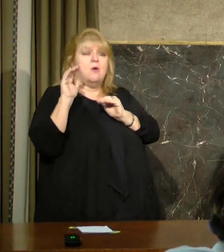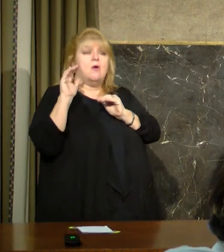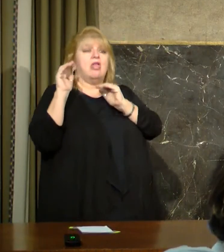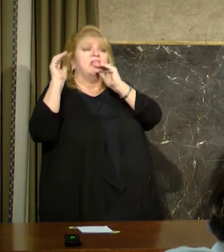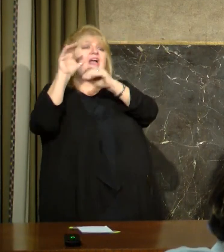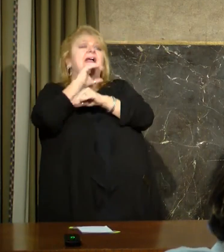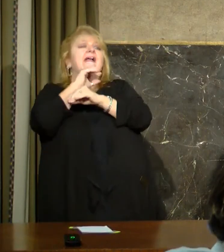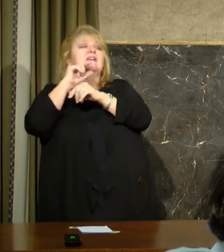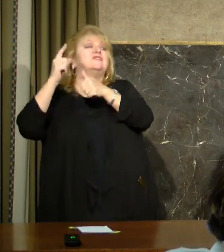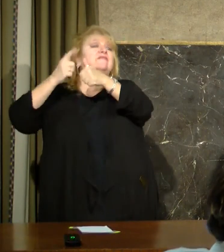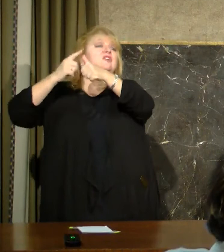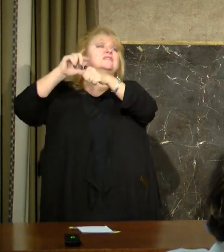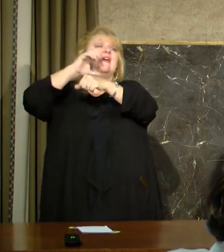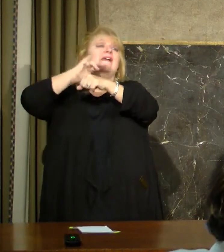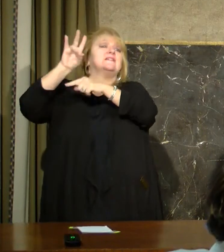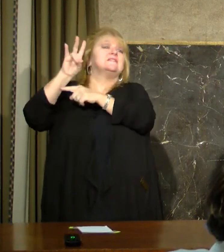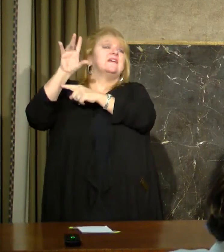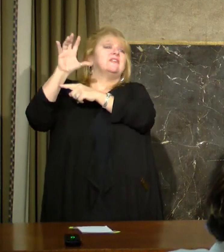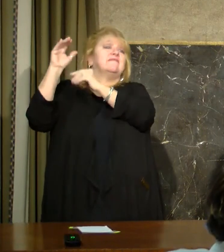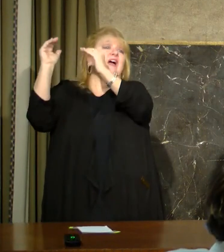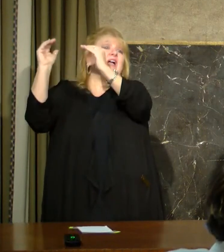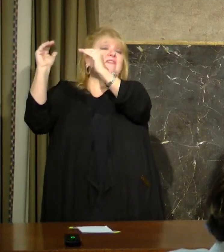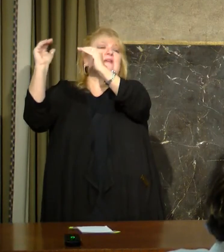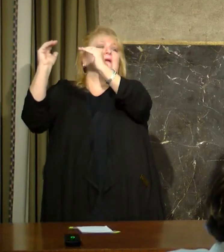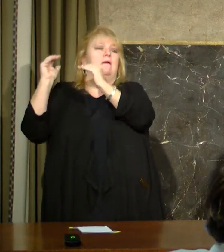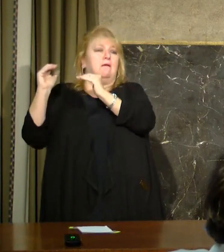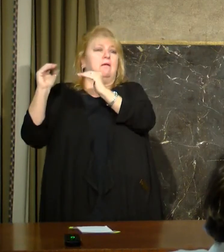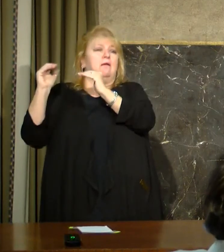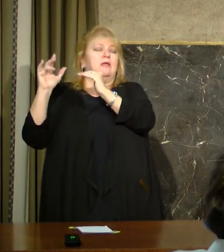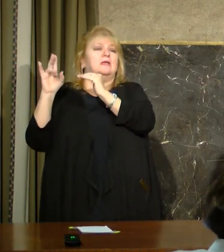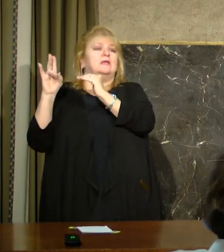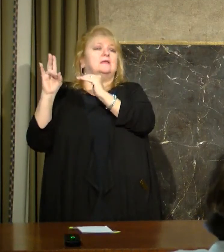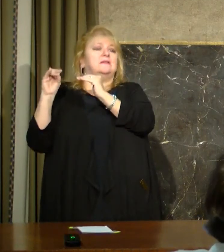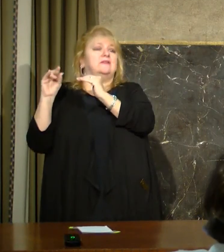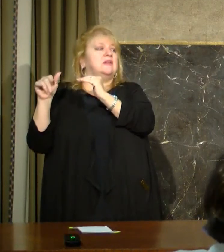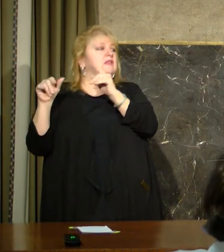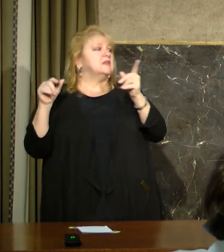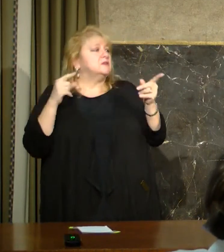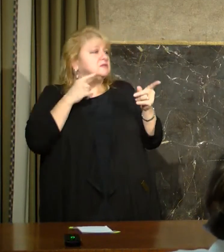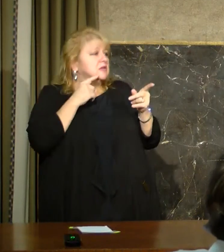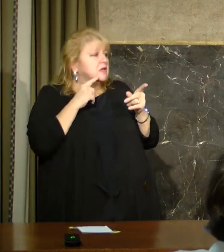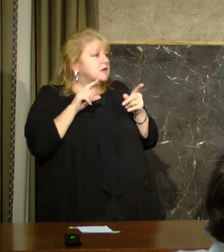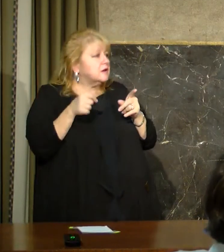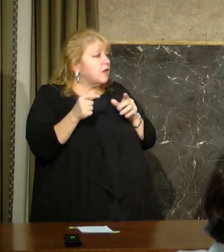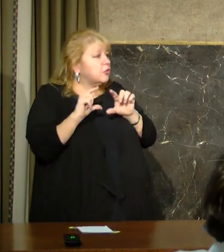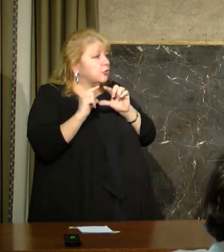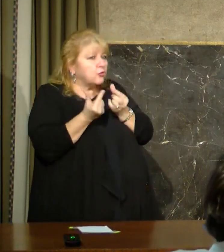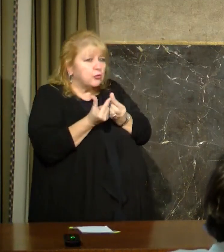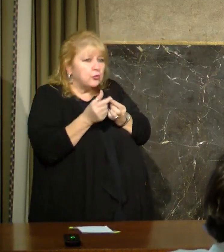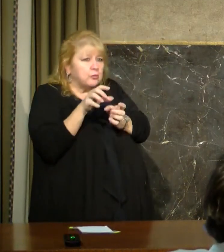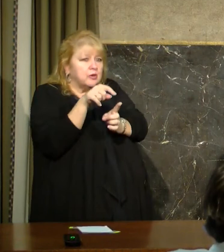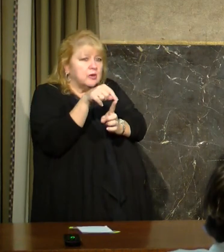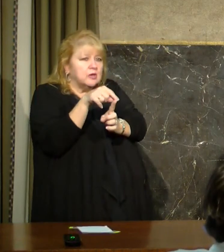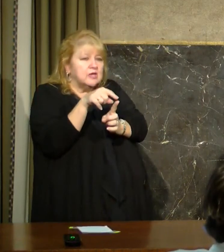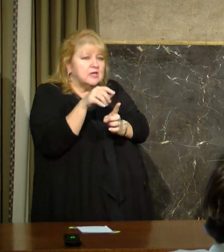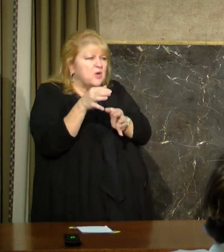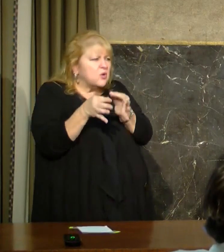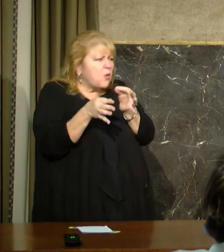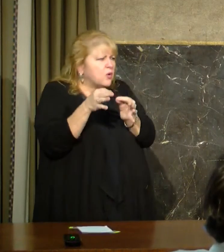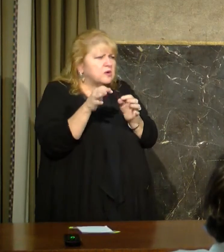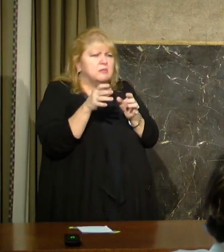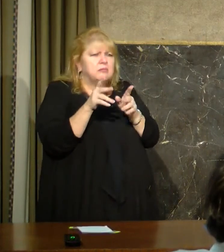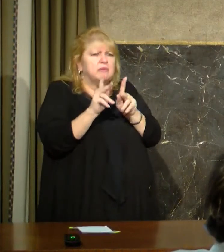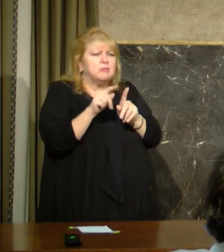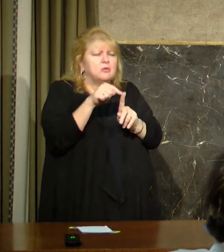70. I saw four personnel in the next grouping that's not listed on the CDC guidelines. Who at the state level is